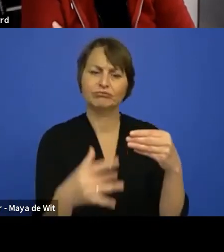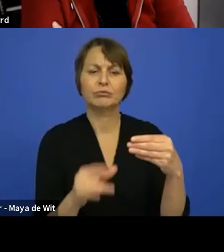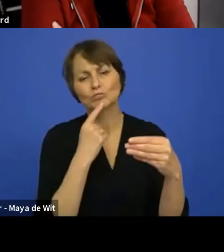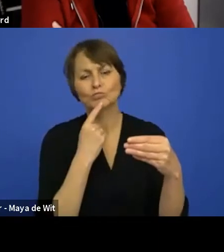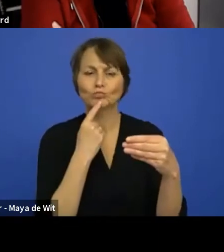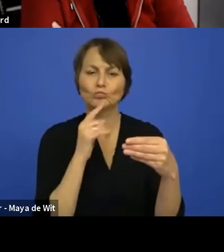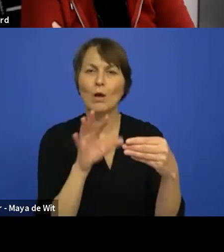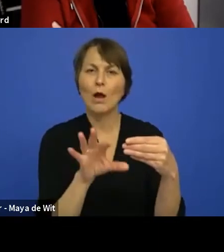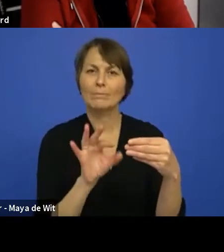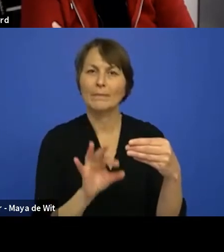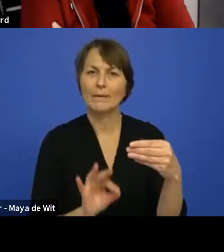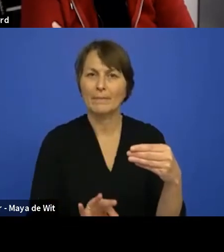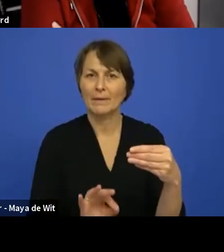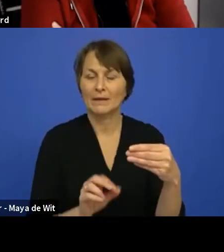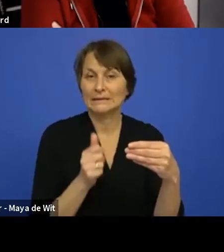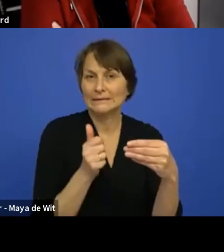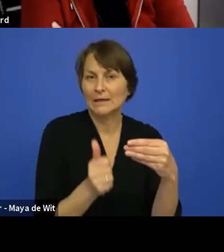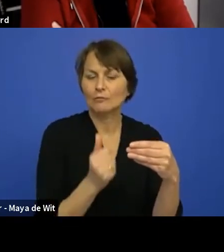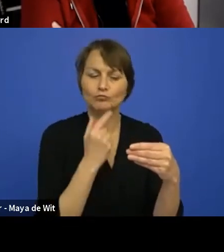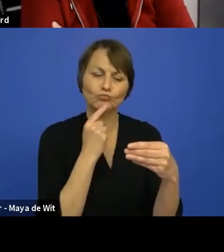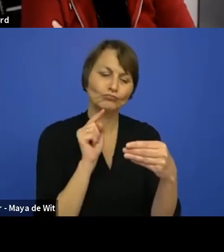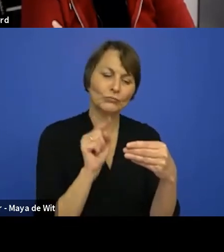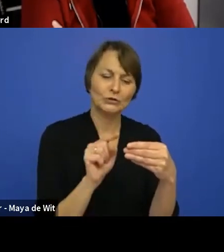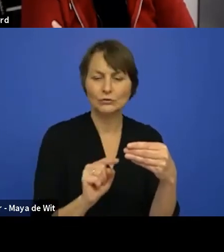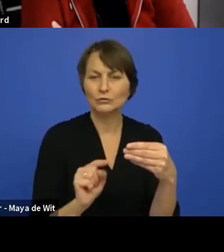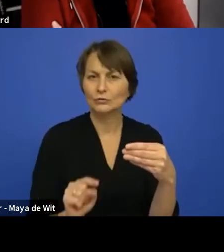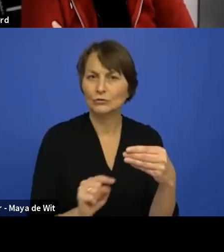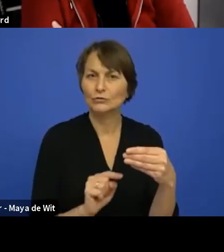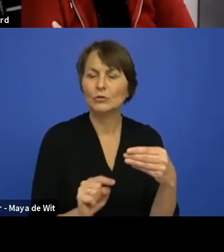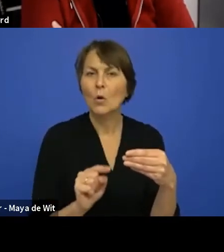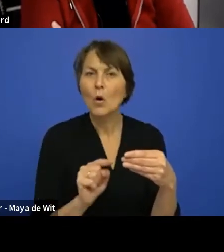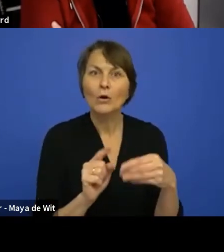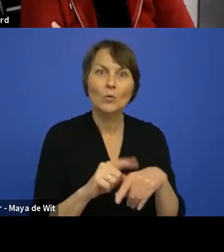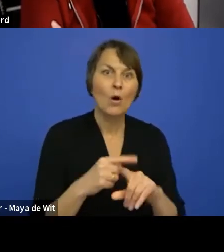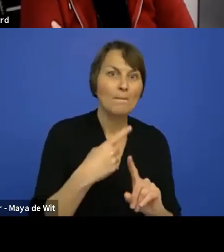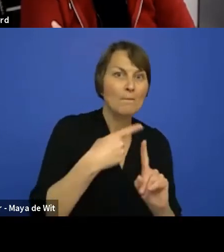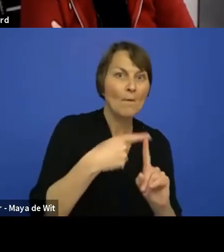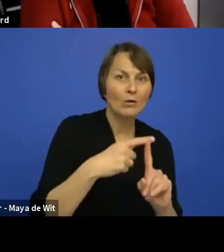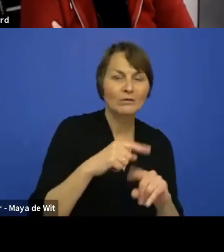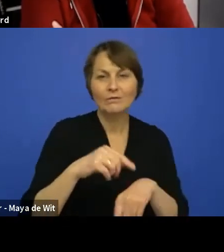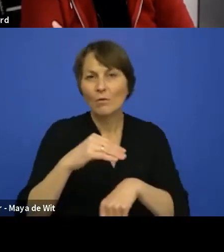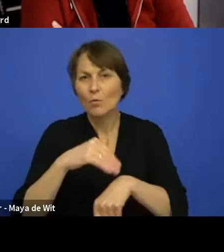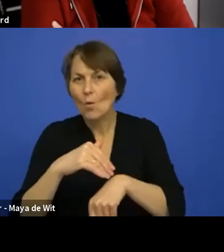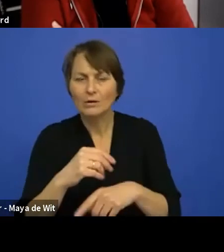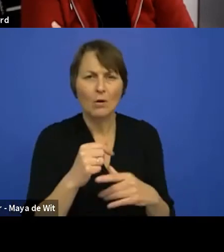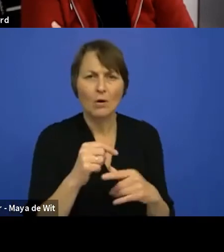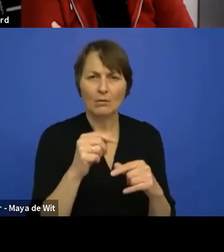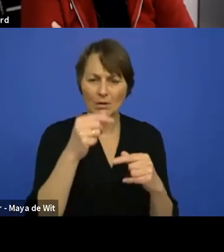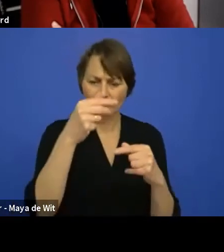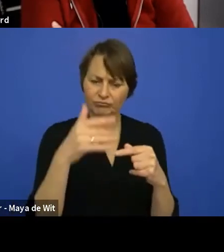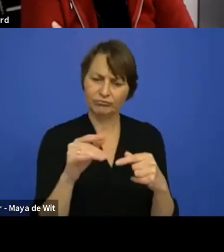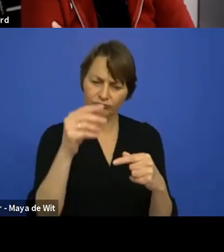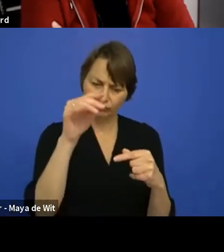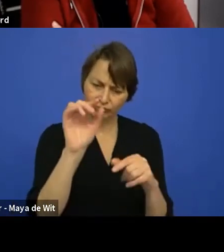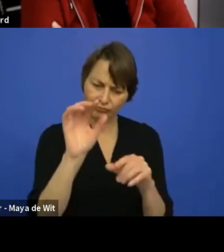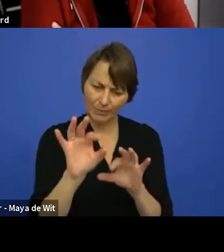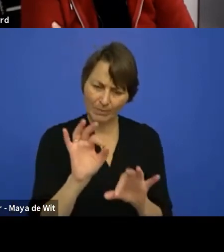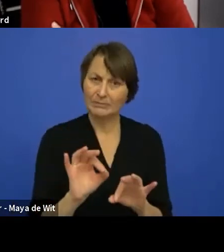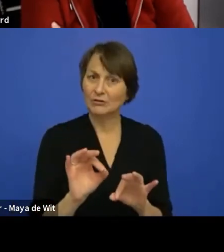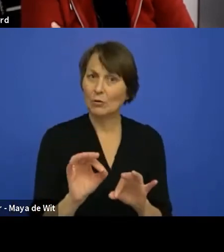So you can choose whether you want the positive or the warning or whatever you want. So all of that comes like built in and that's that's the tooling that we want to